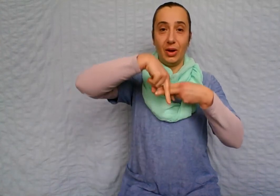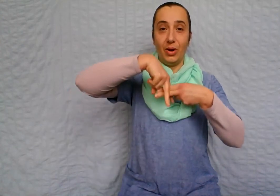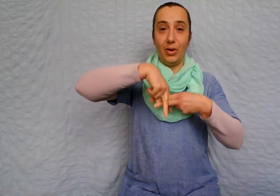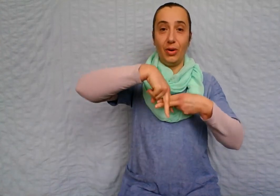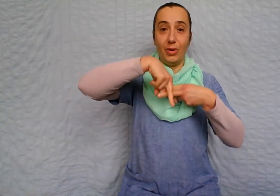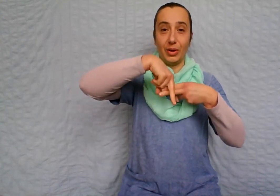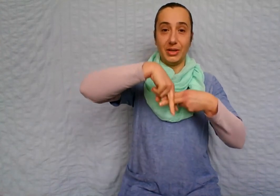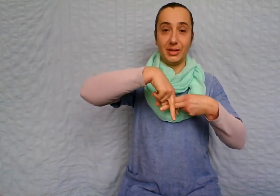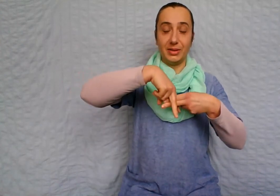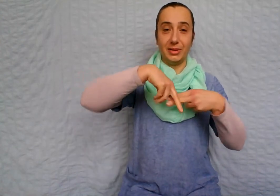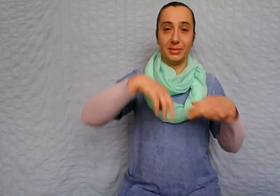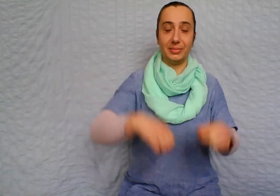Horse.